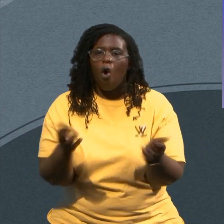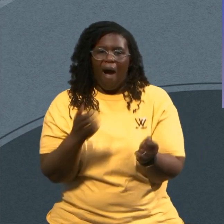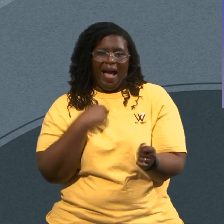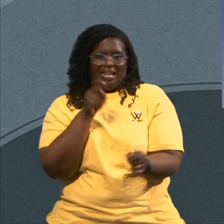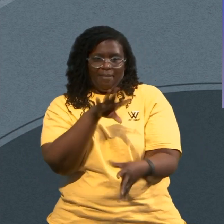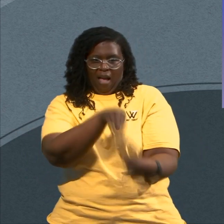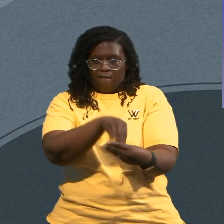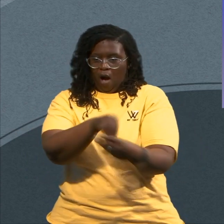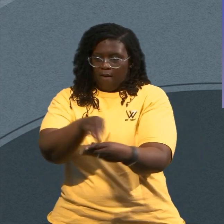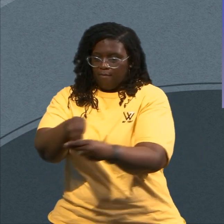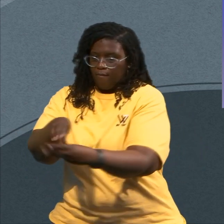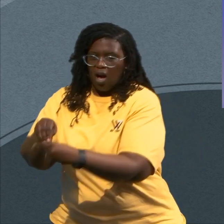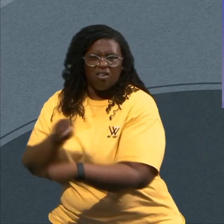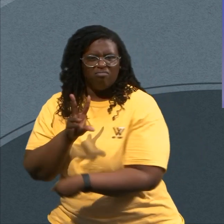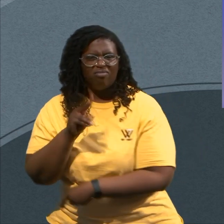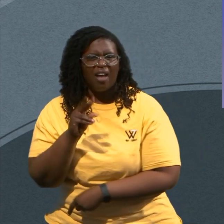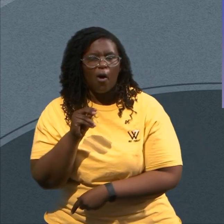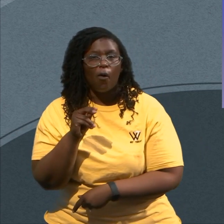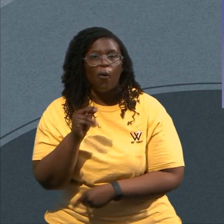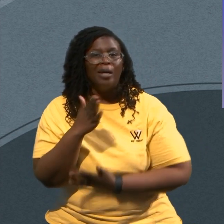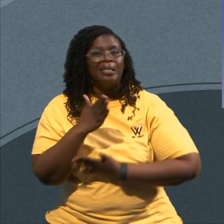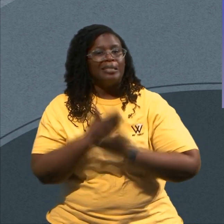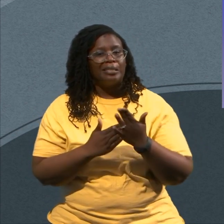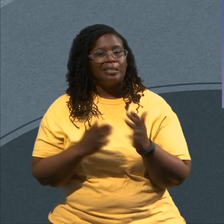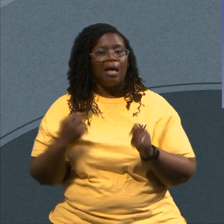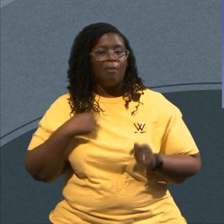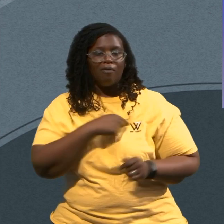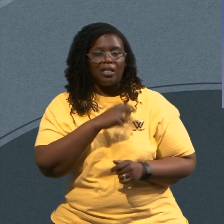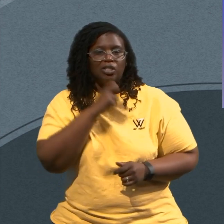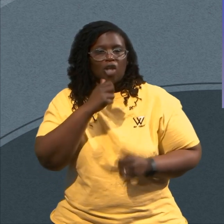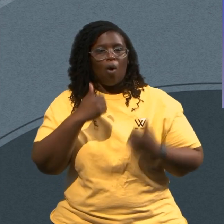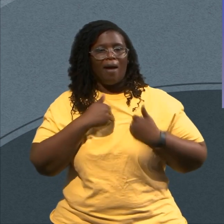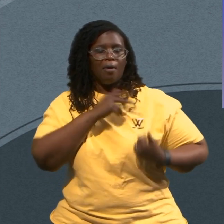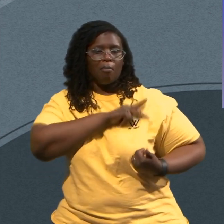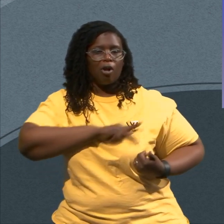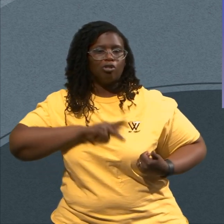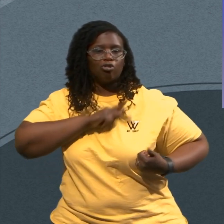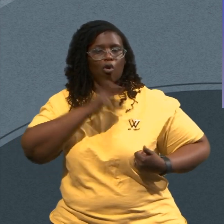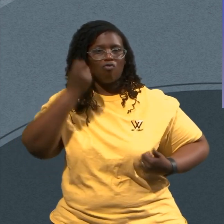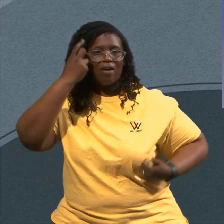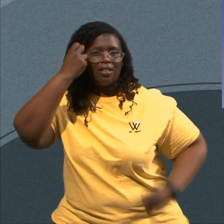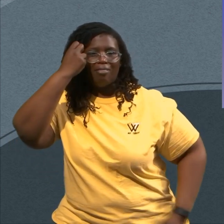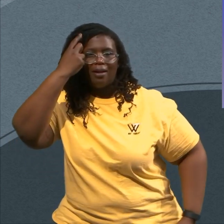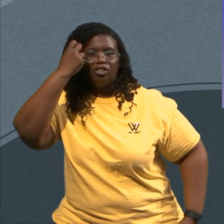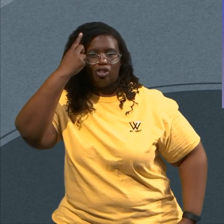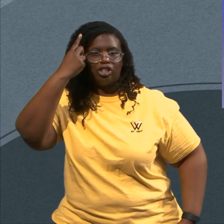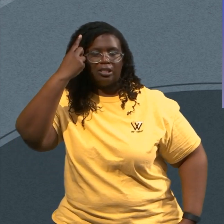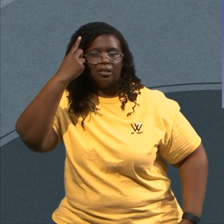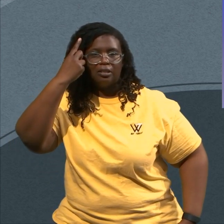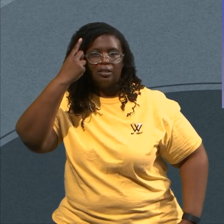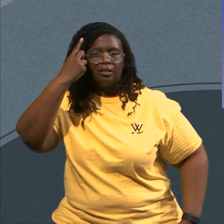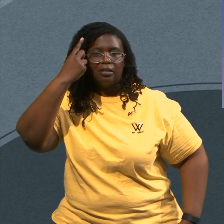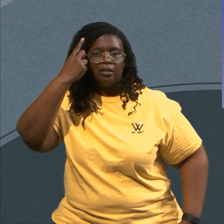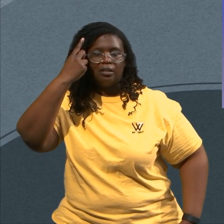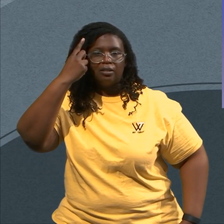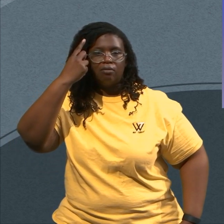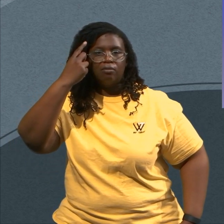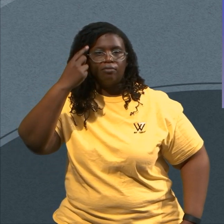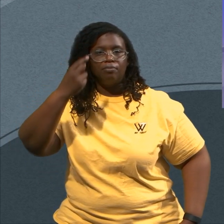See Some Of Us Don't Have The Personal Revelation Everybody Say Personal Revelation See This Issue Of Reflection Is An